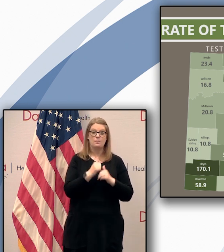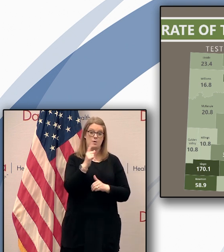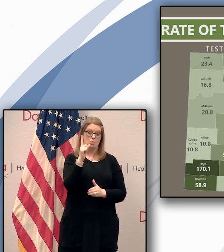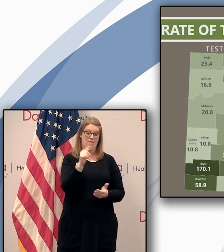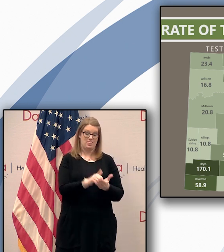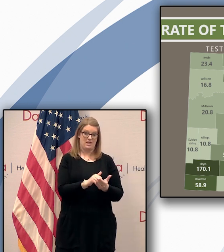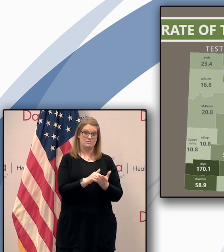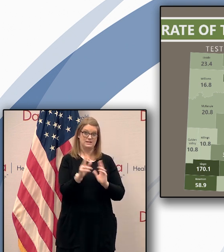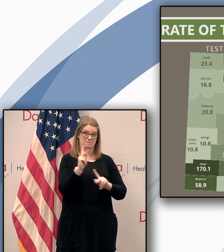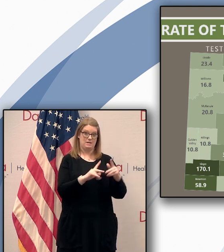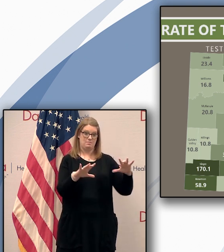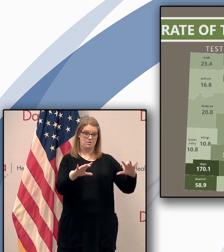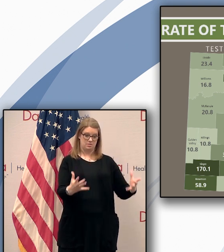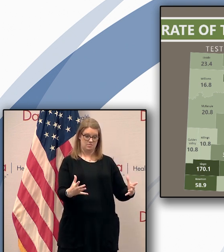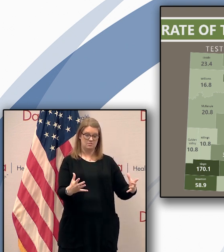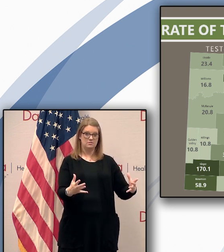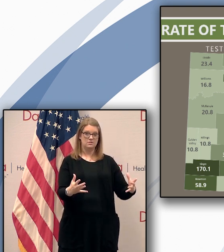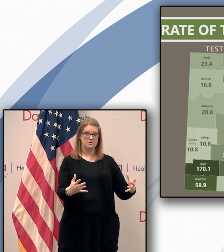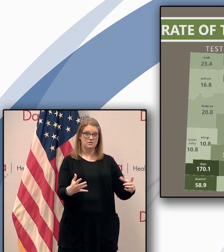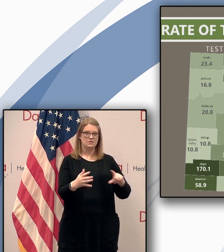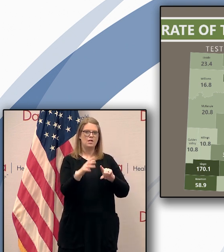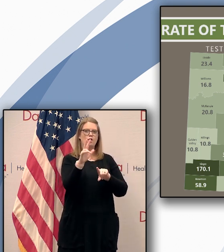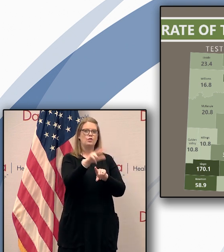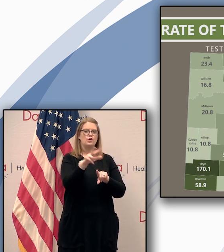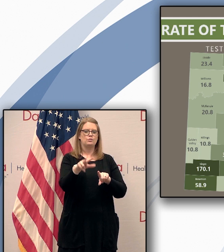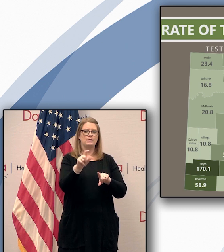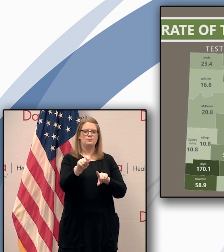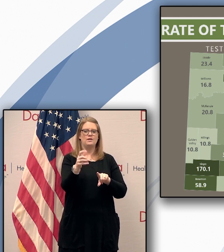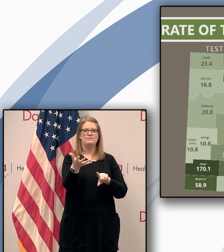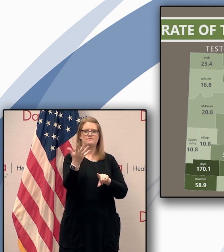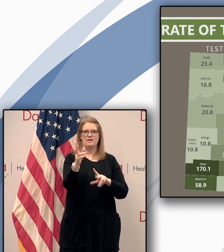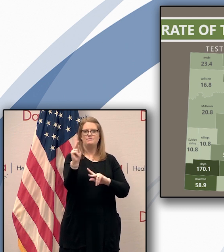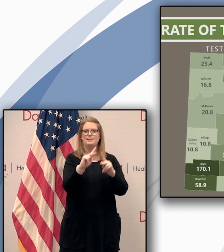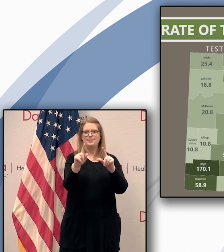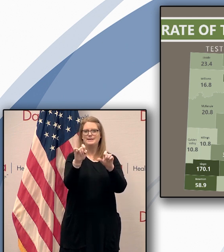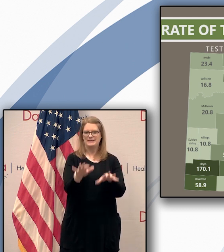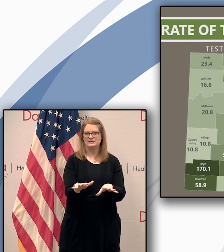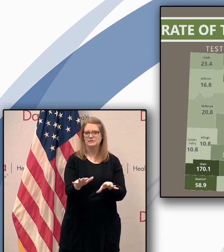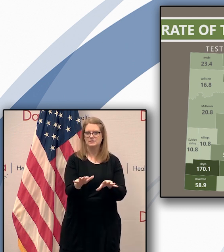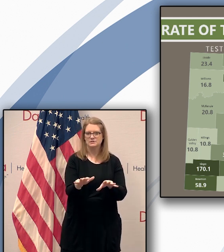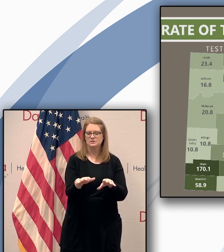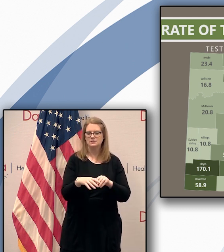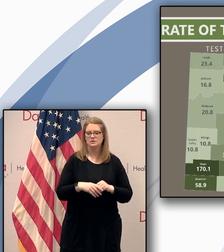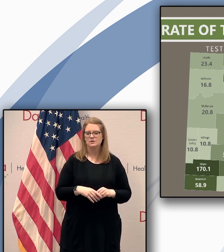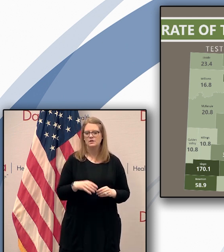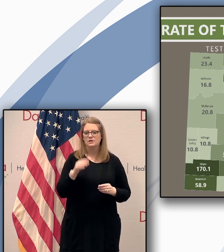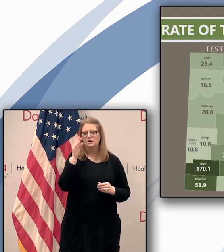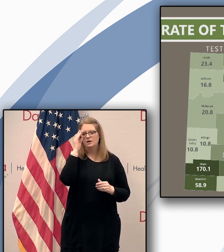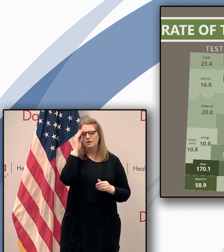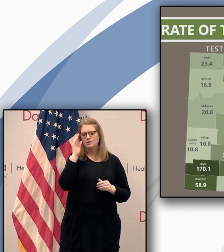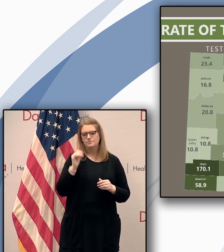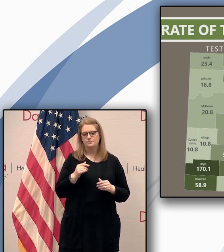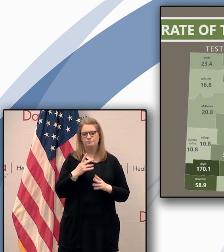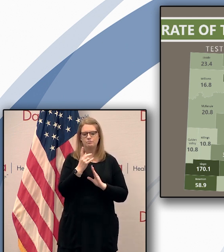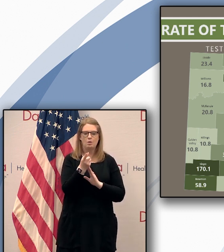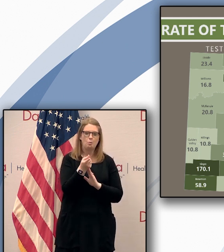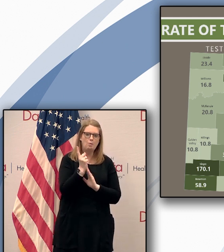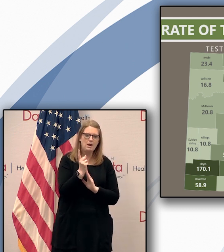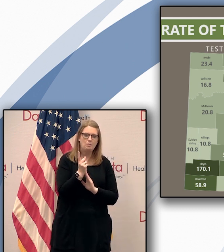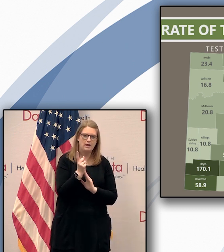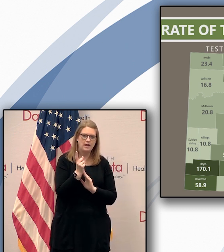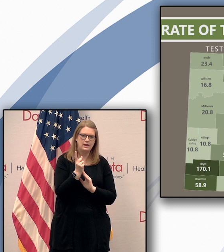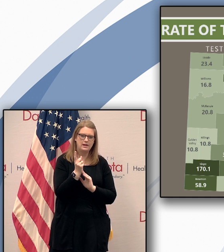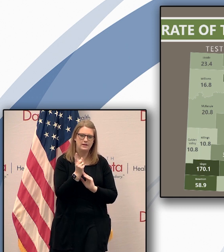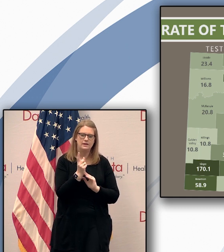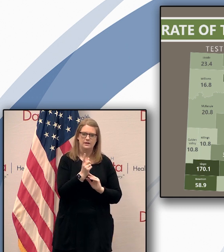uh tests per individual you can see that in where we did some of the very early on in a very